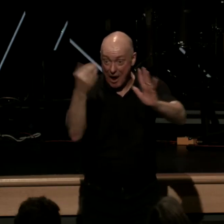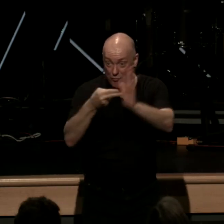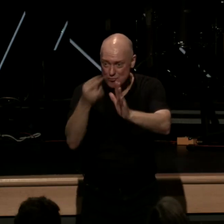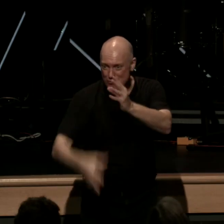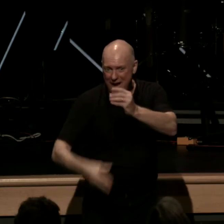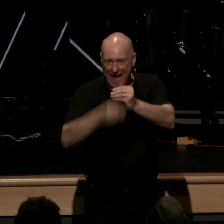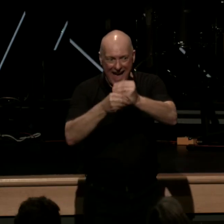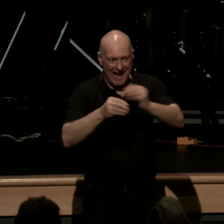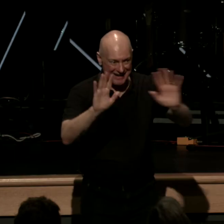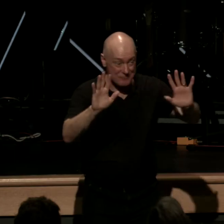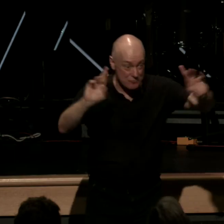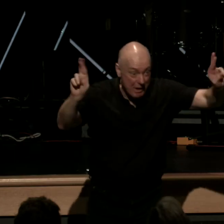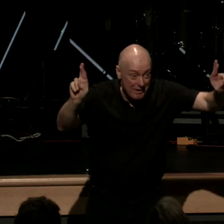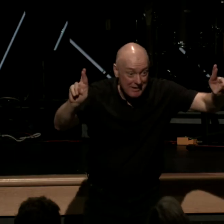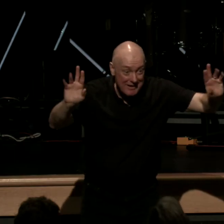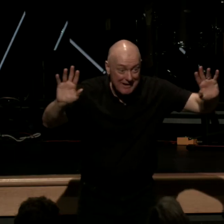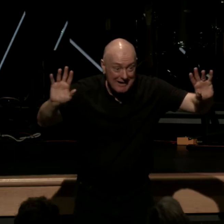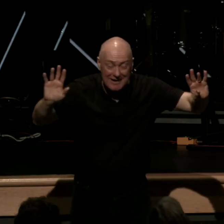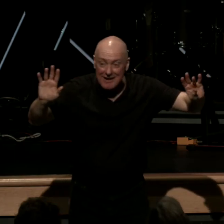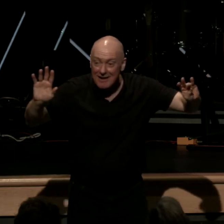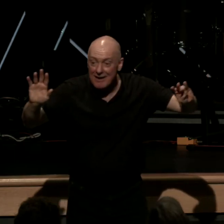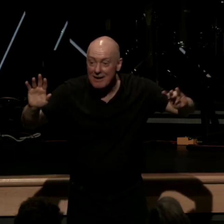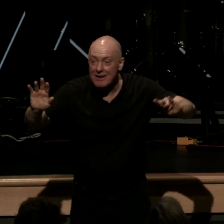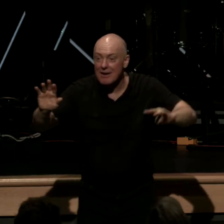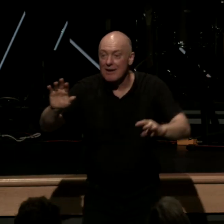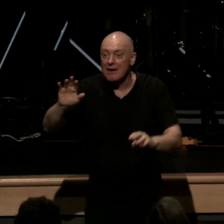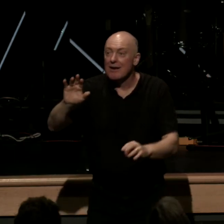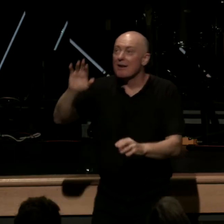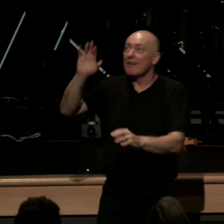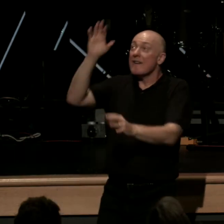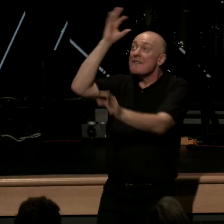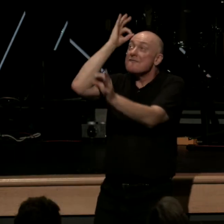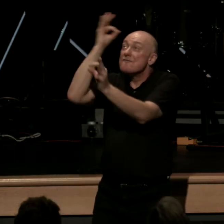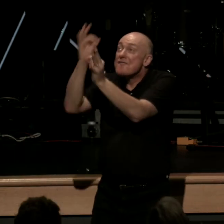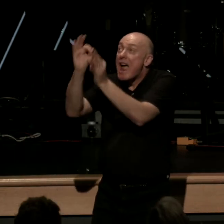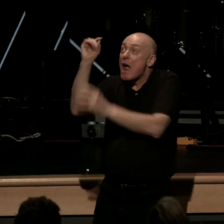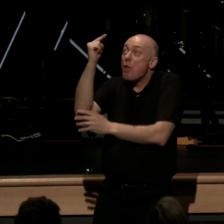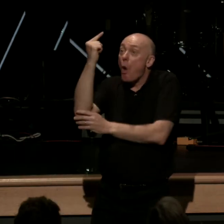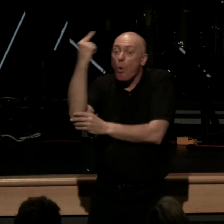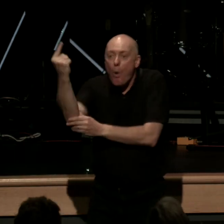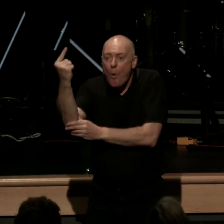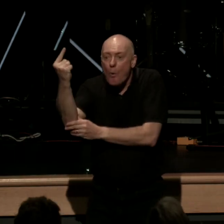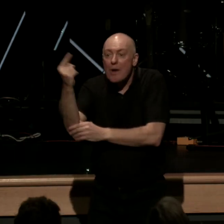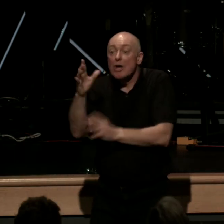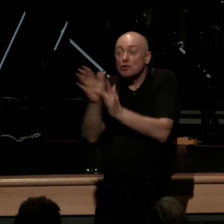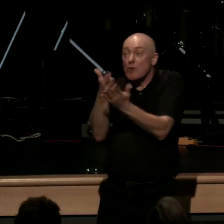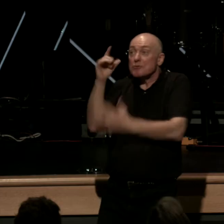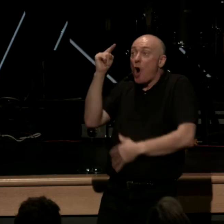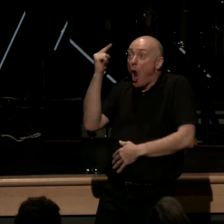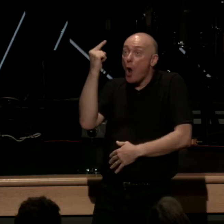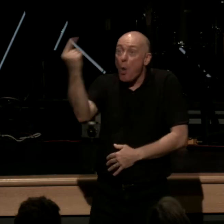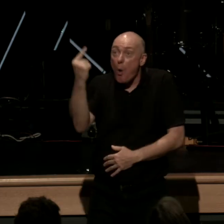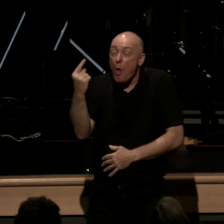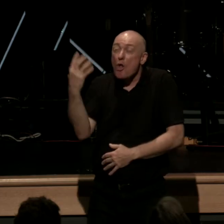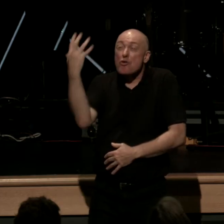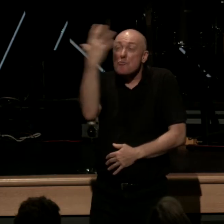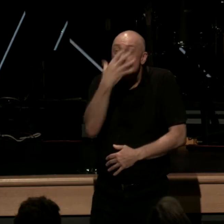of sola scriptura sola fide justified by faith and sola scriptura and the massive beauty of truth you throw this in the